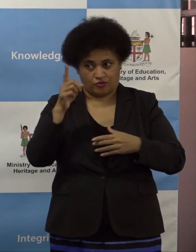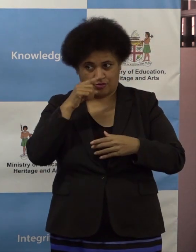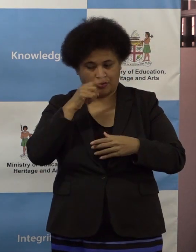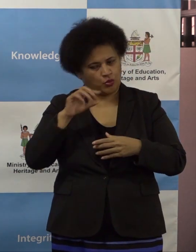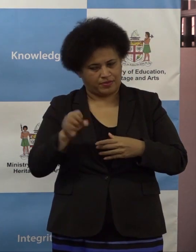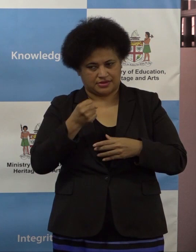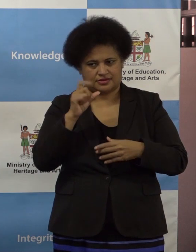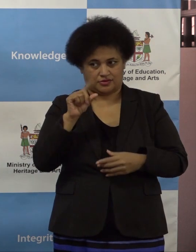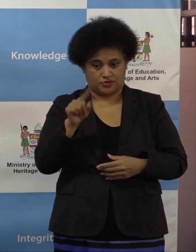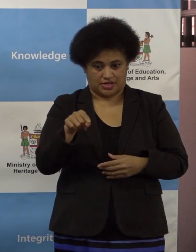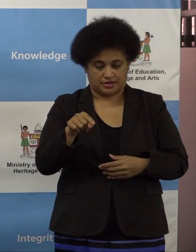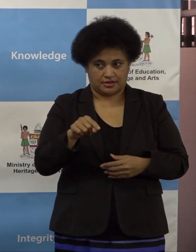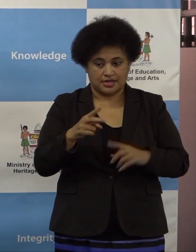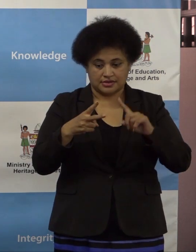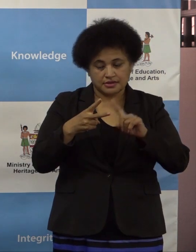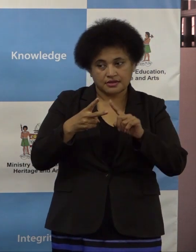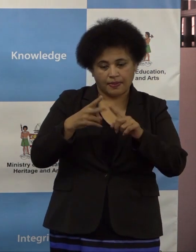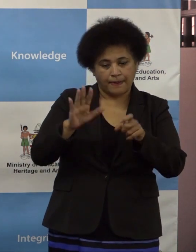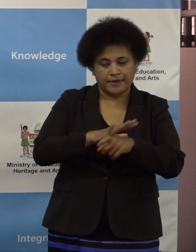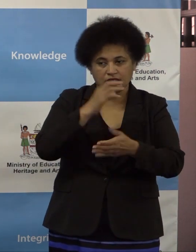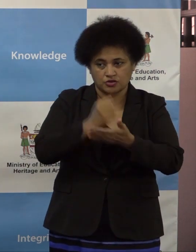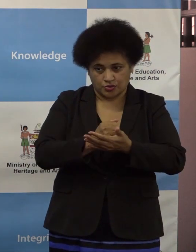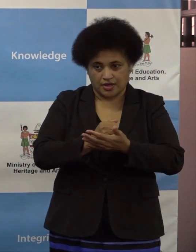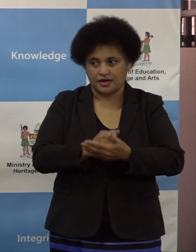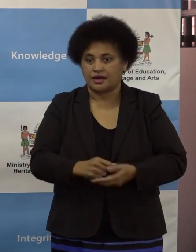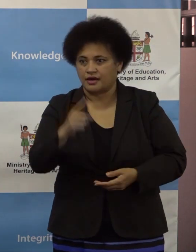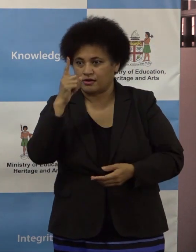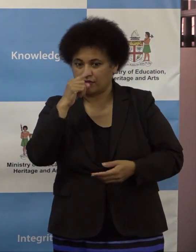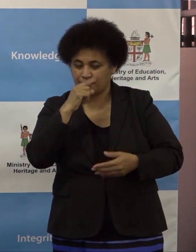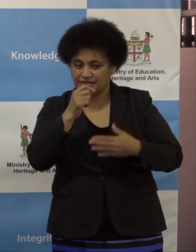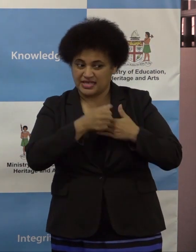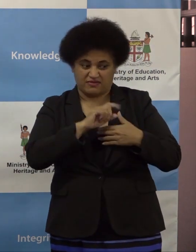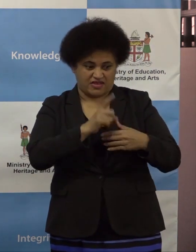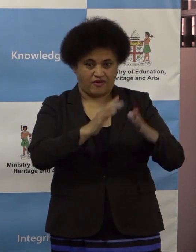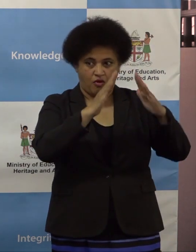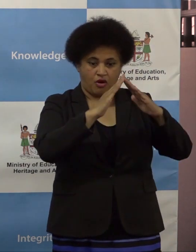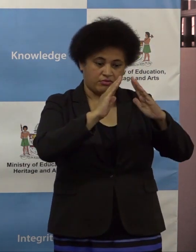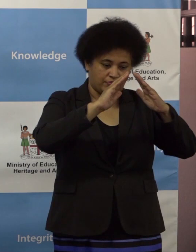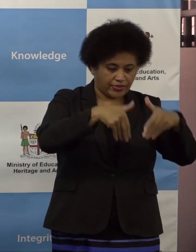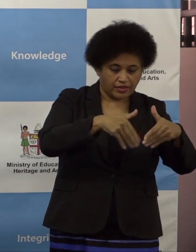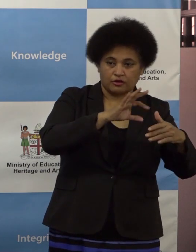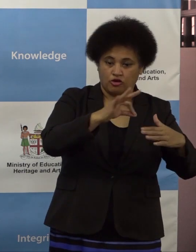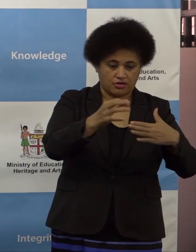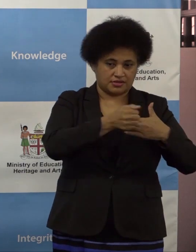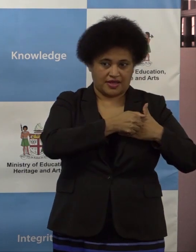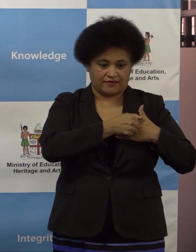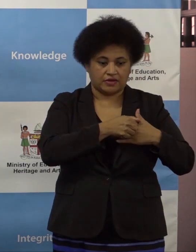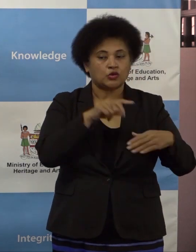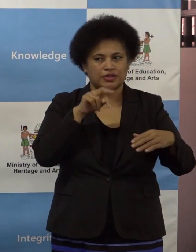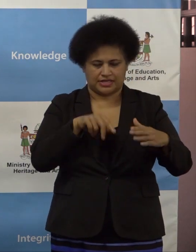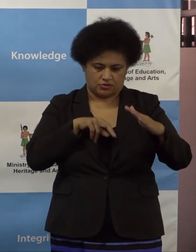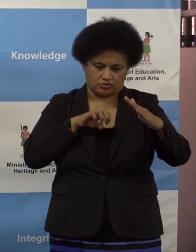And we have to ensure that people are safer if their homes are not safe, that they need to be evacuated.